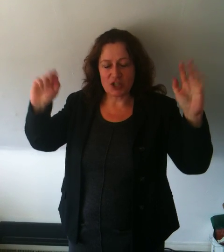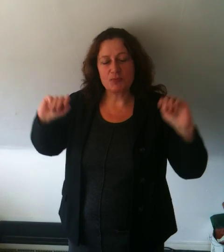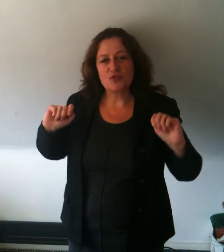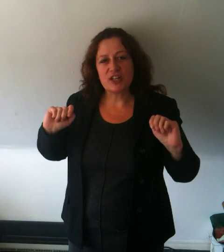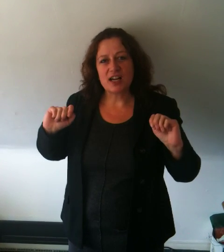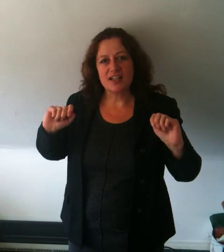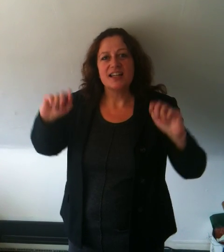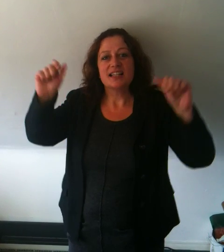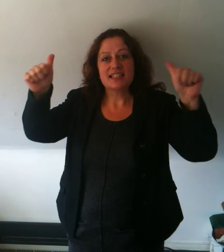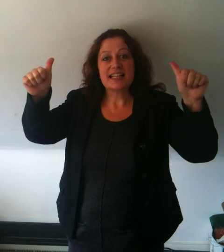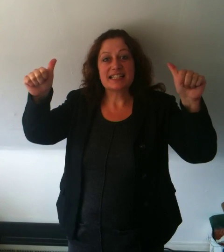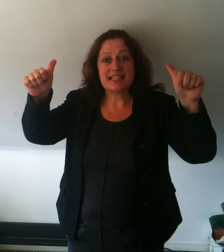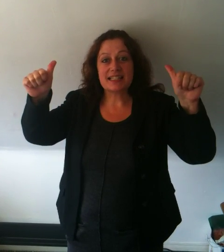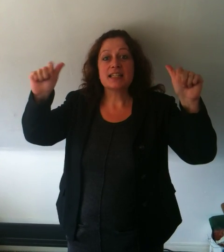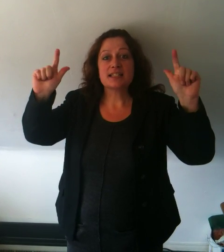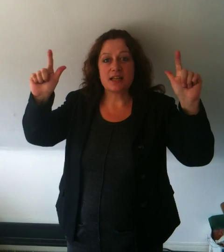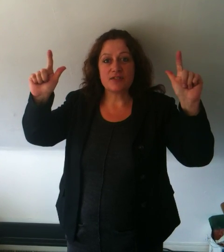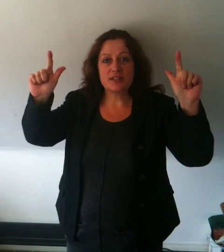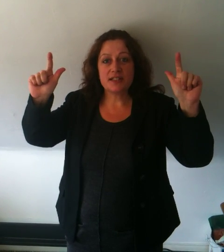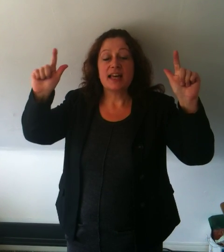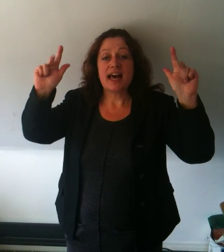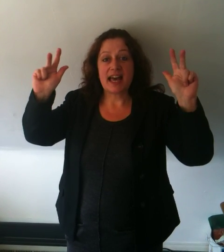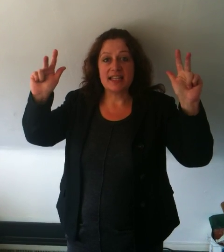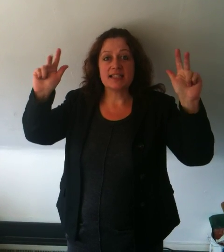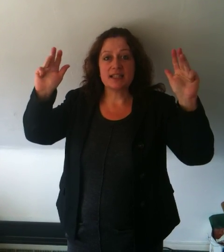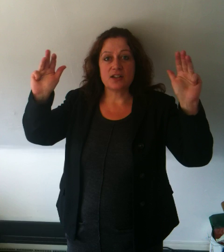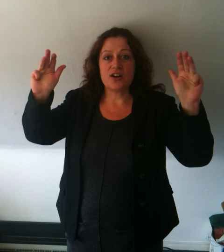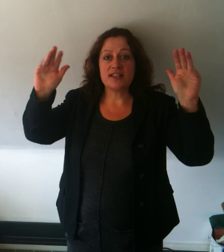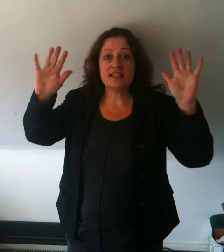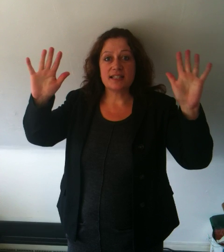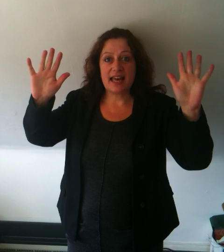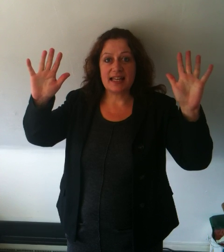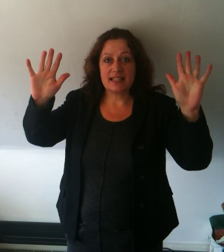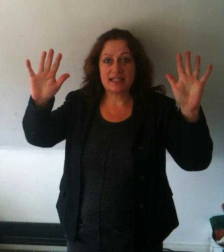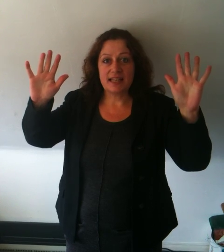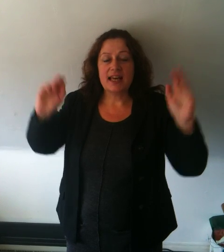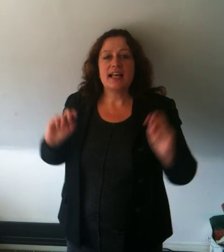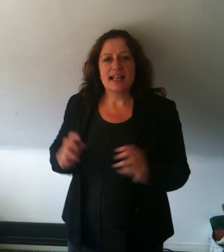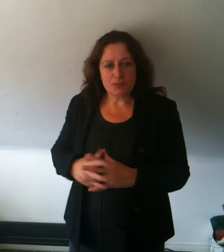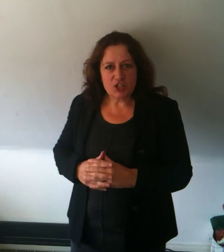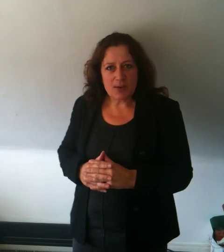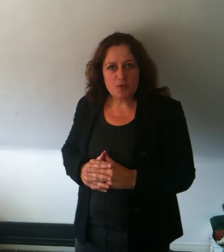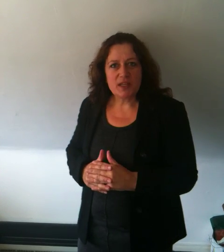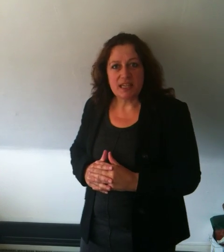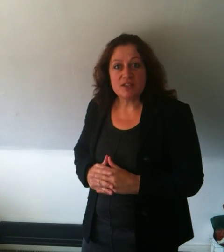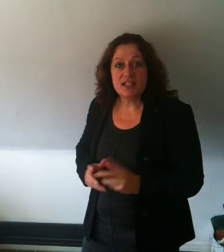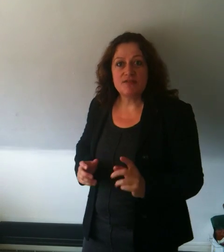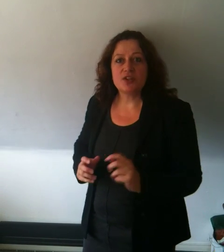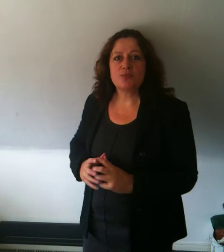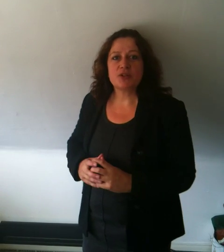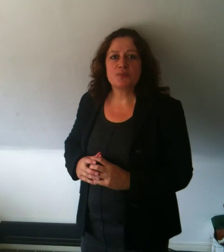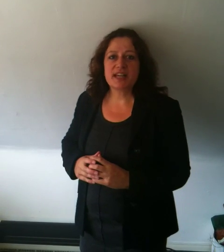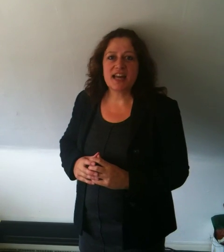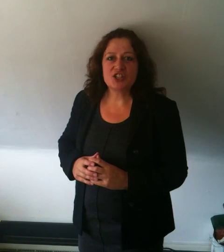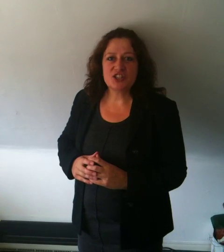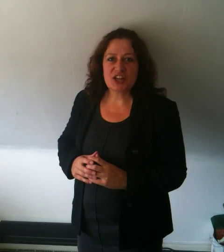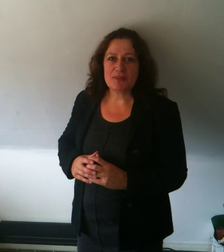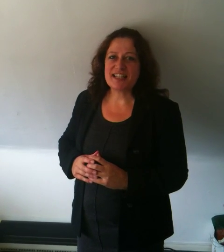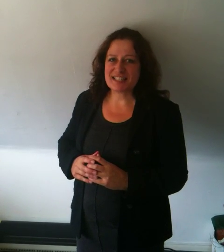once more for luck. 6s, 7s, 8s, 9s, 10s. Let's pretend we've been given a difficult multiplication sum, and it's